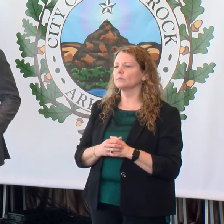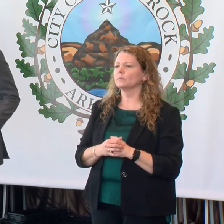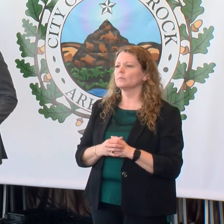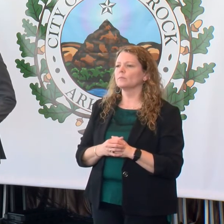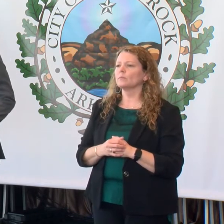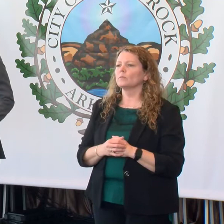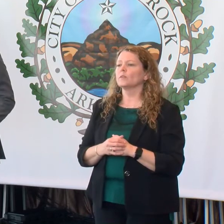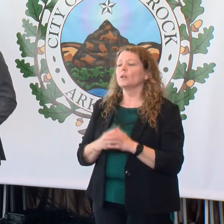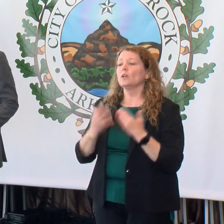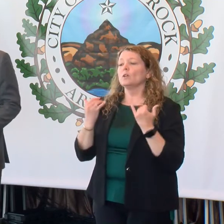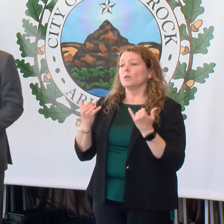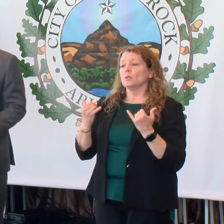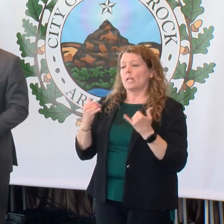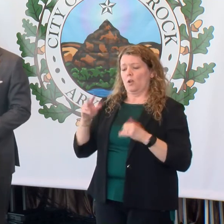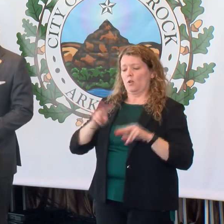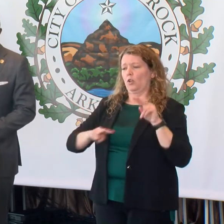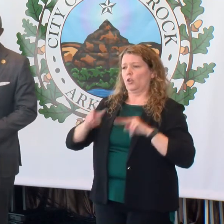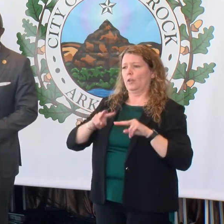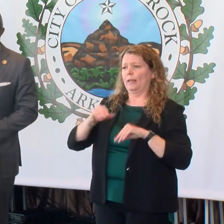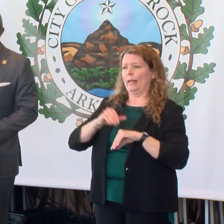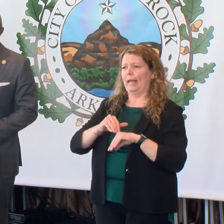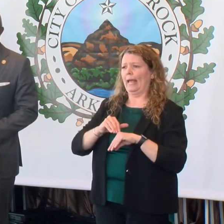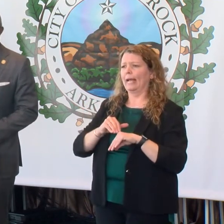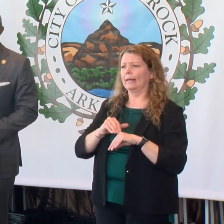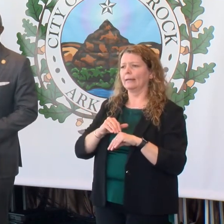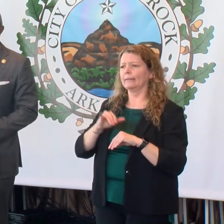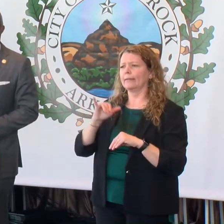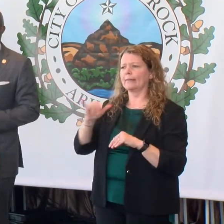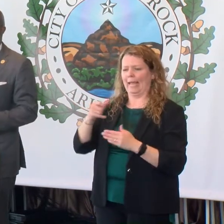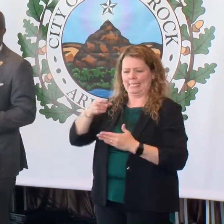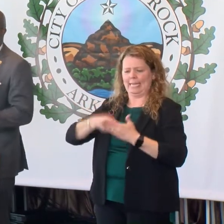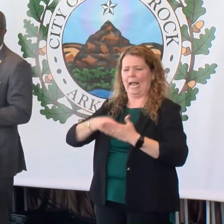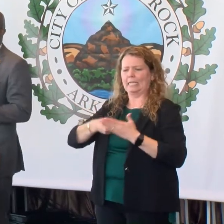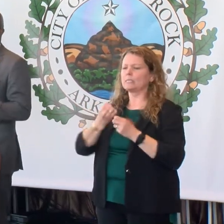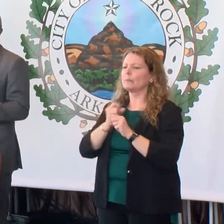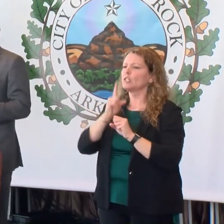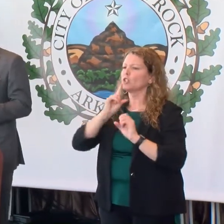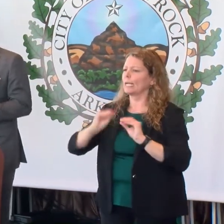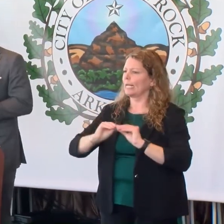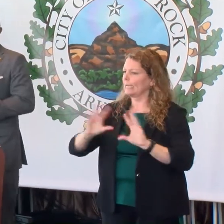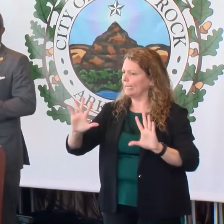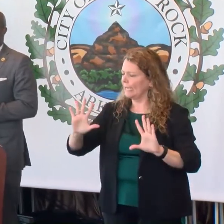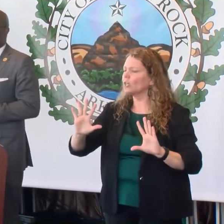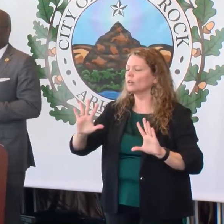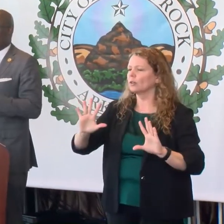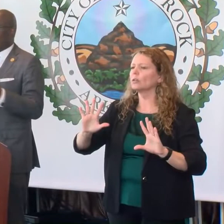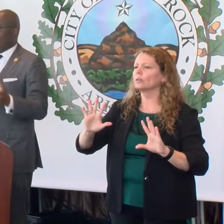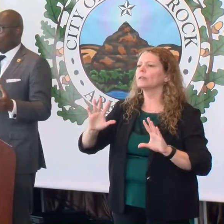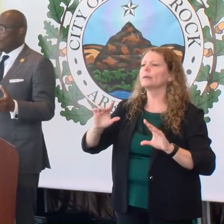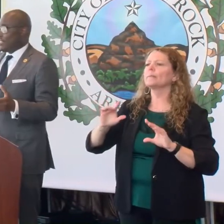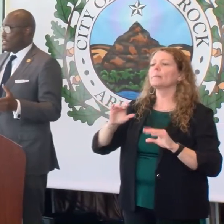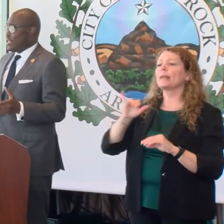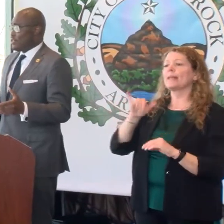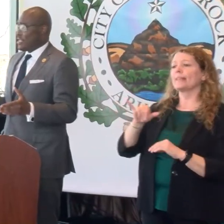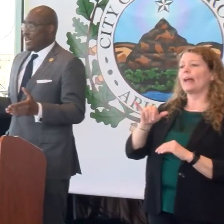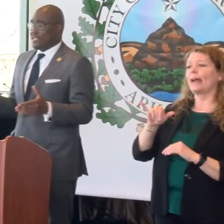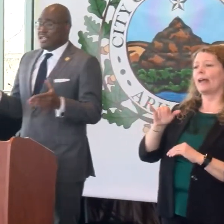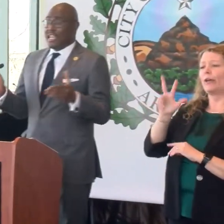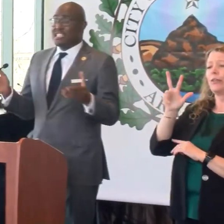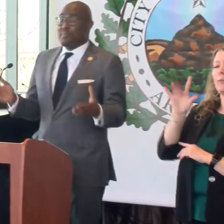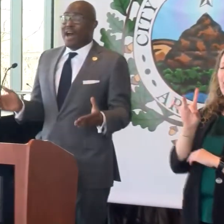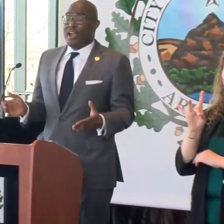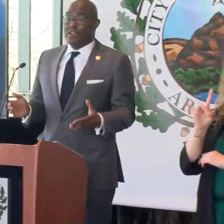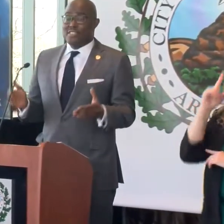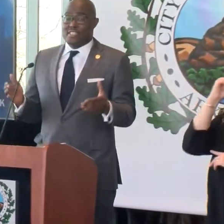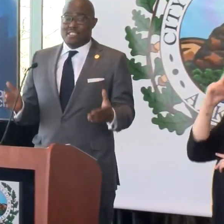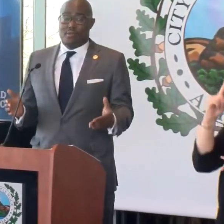So when we look through this three-eighths cents, one, we want to make sure everyone is clear from the standpoint that our three-eighths cents sales tax